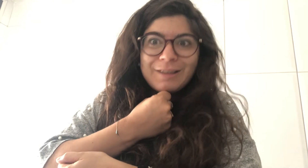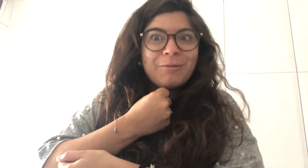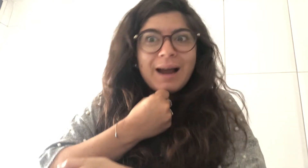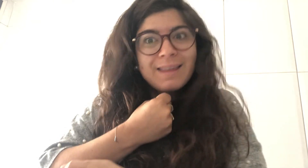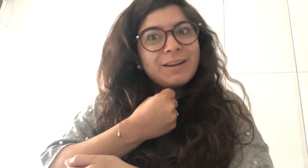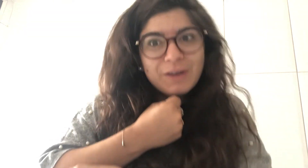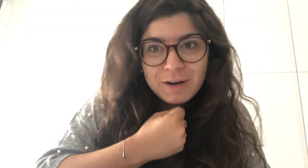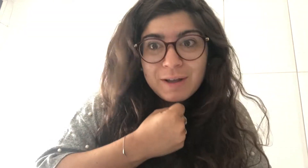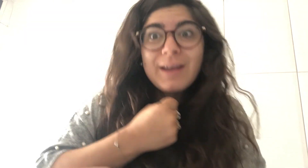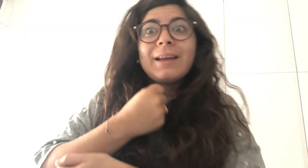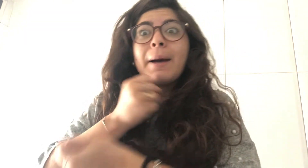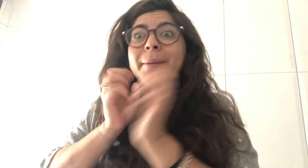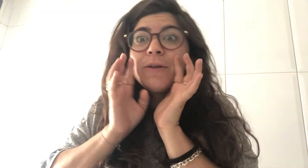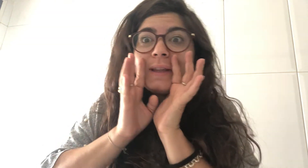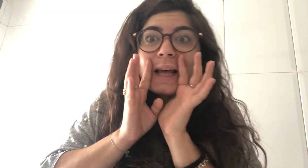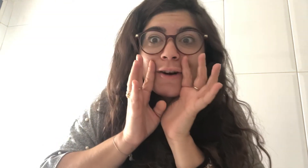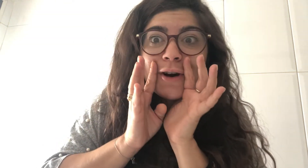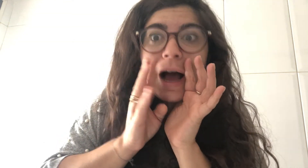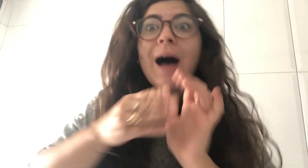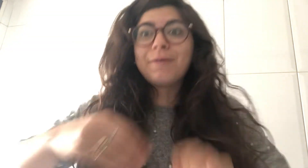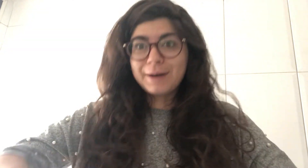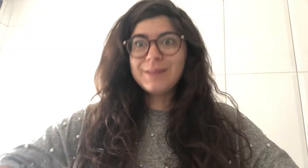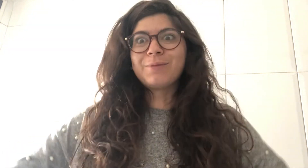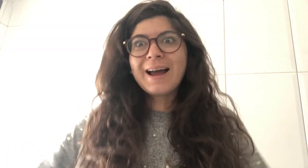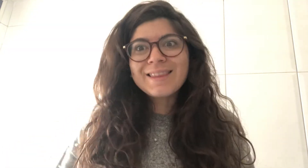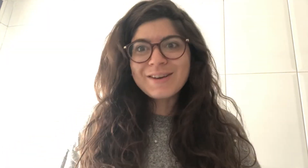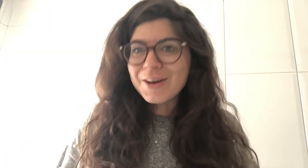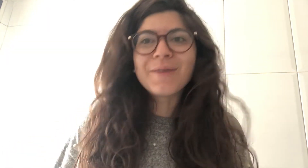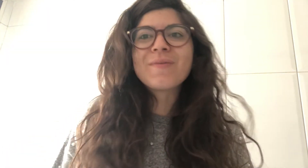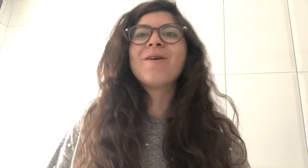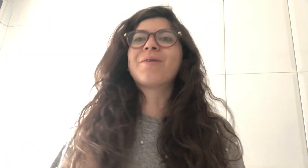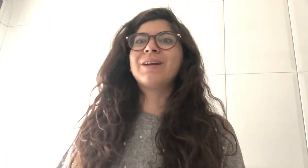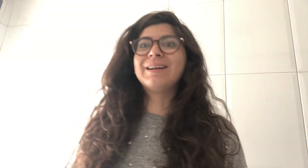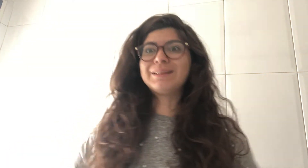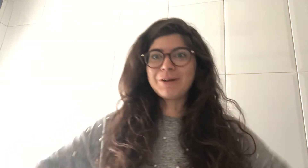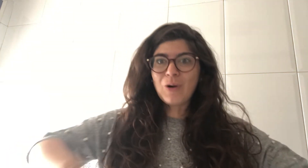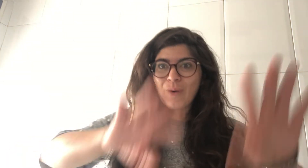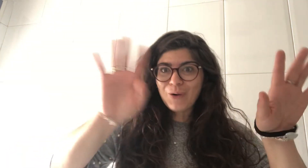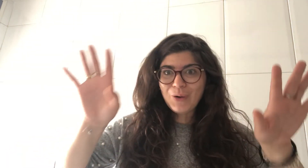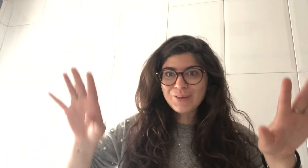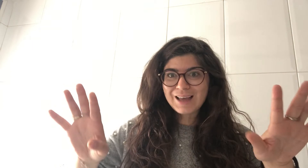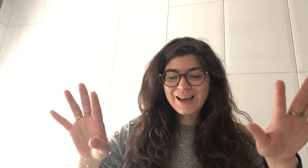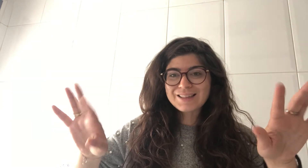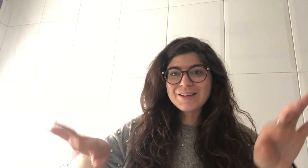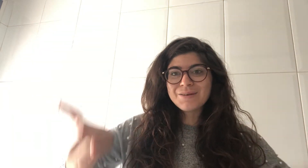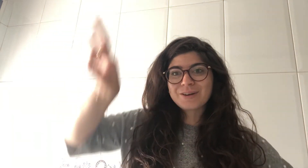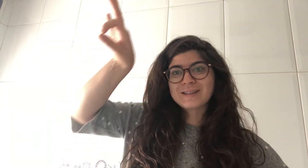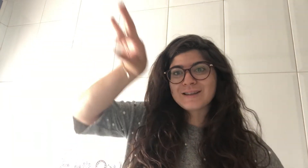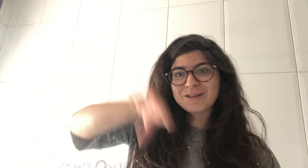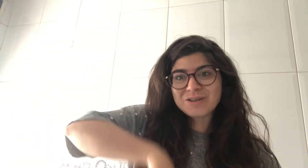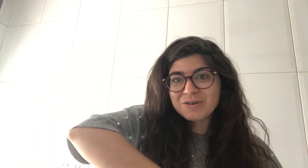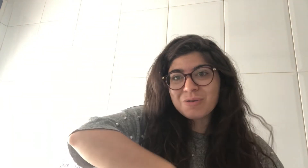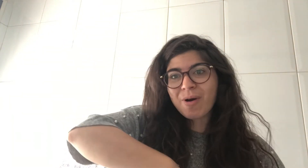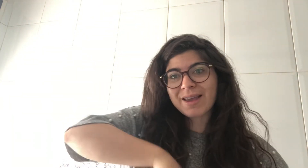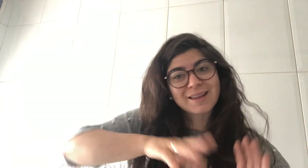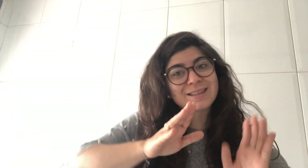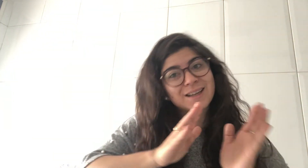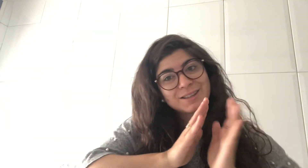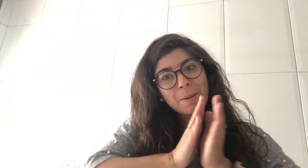riding head red riding head i learned about all that because the new week that starts on